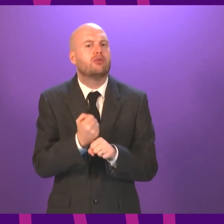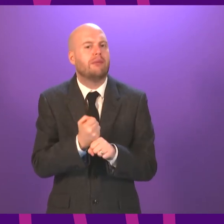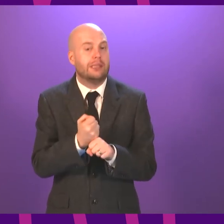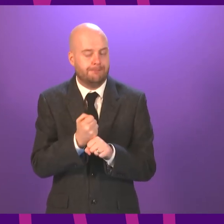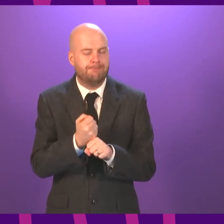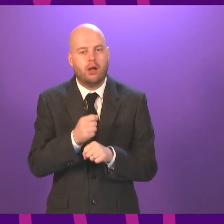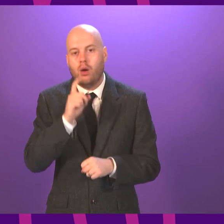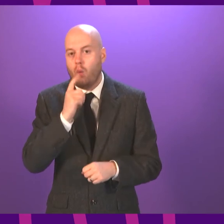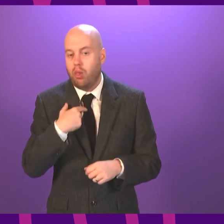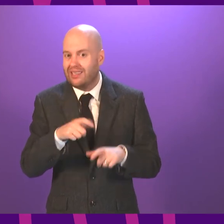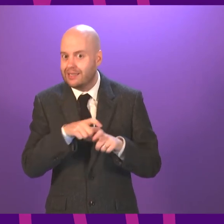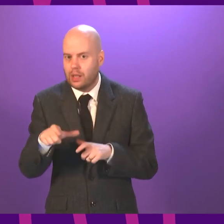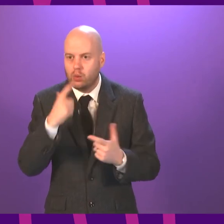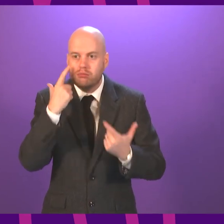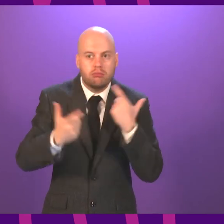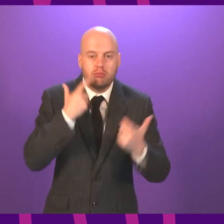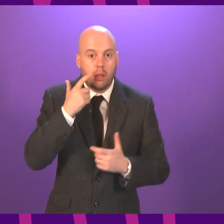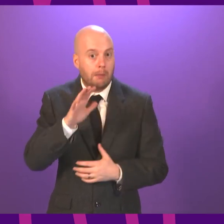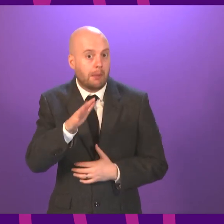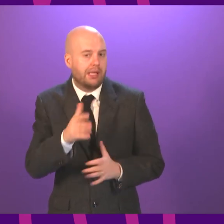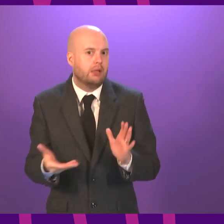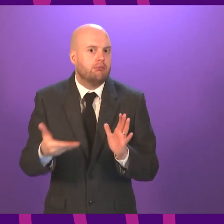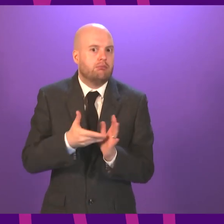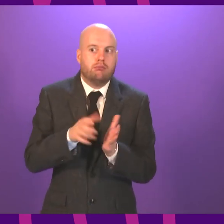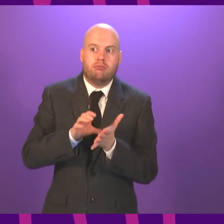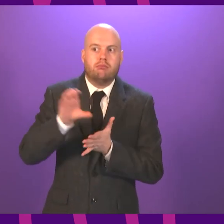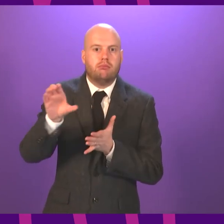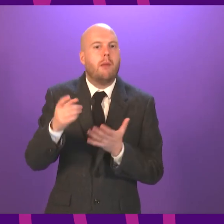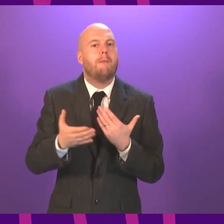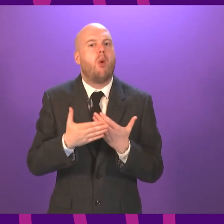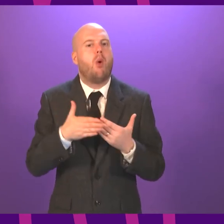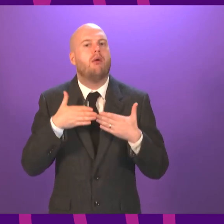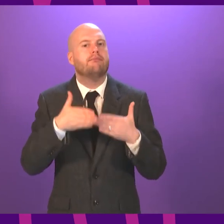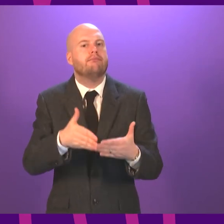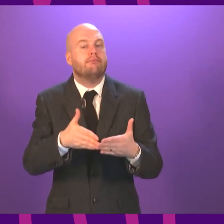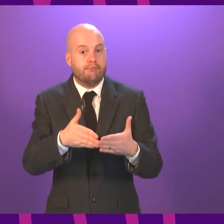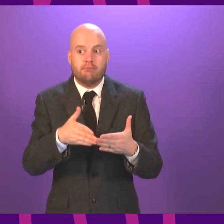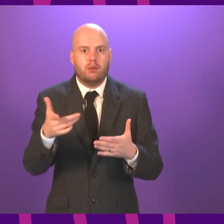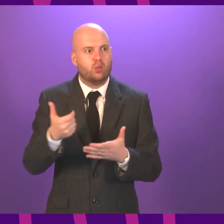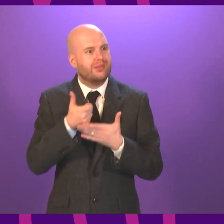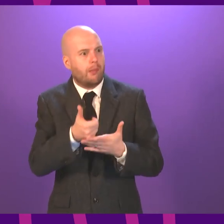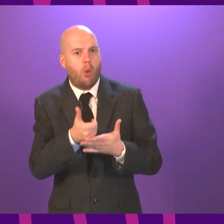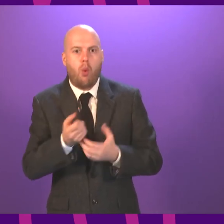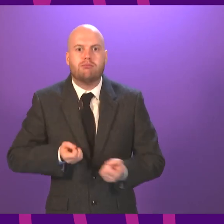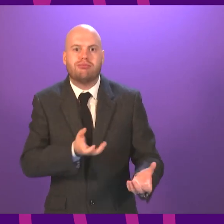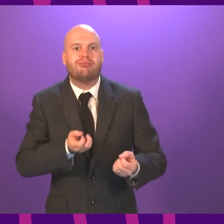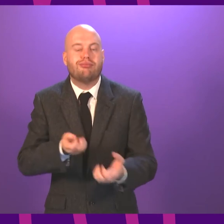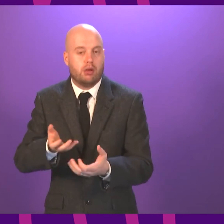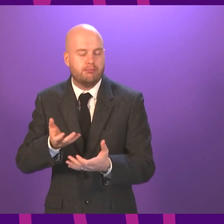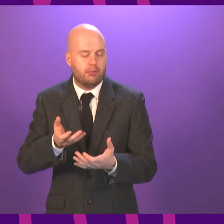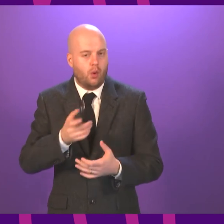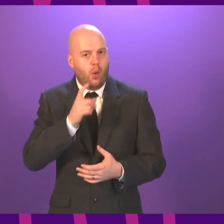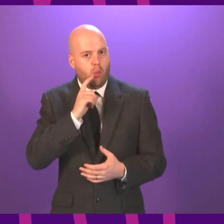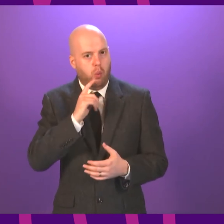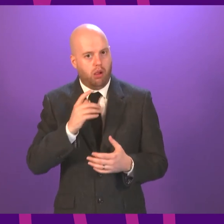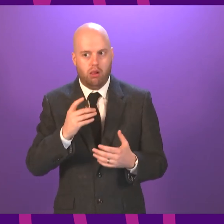exploring opportunities for chartering additional tonnage and in addition have confirmed new investment in ports and vessels